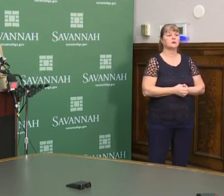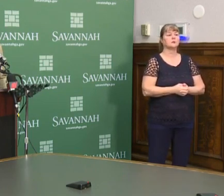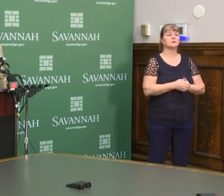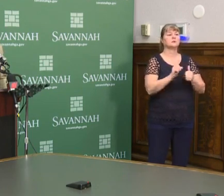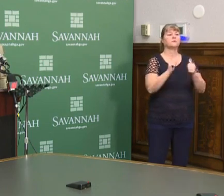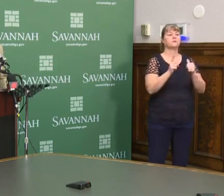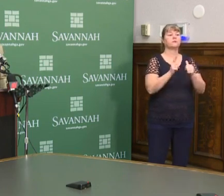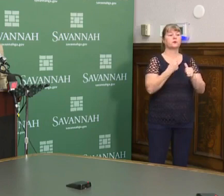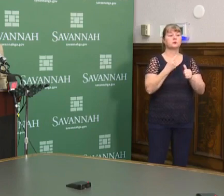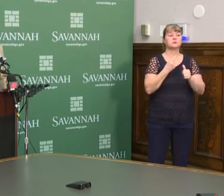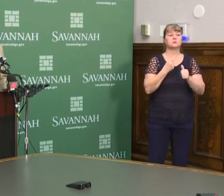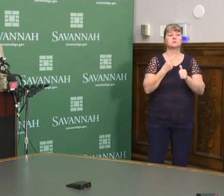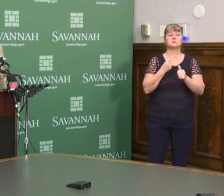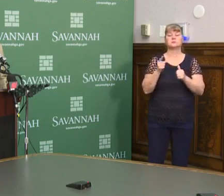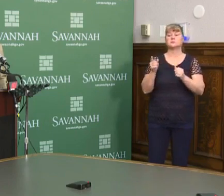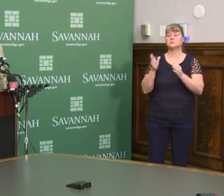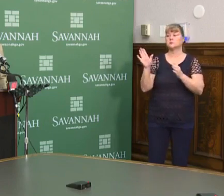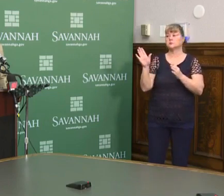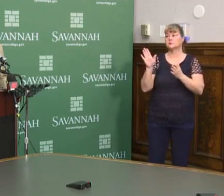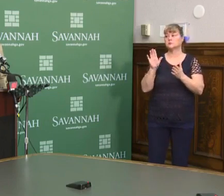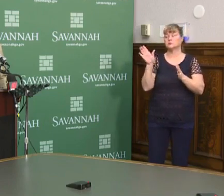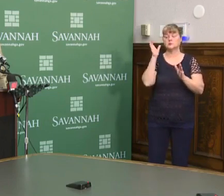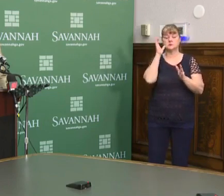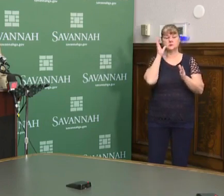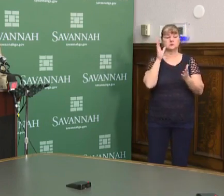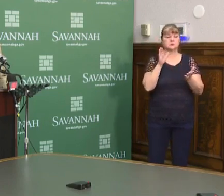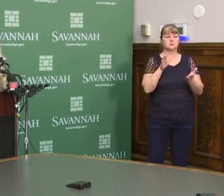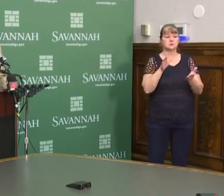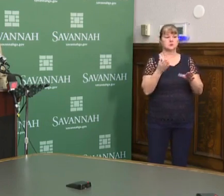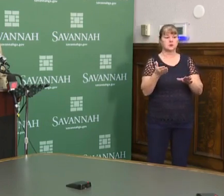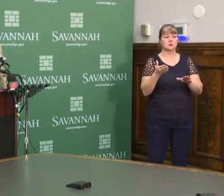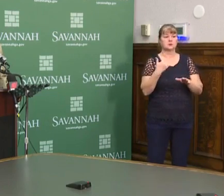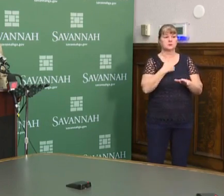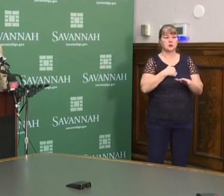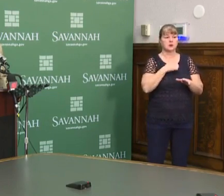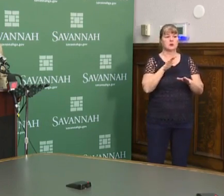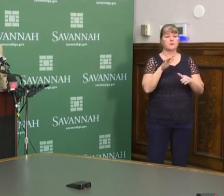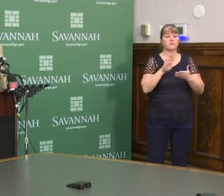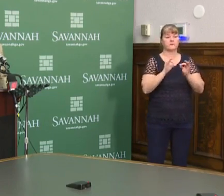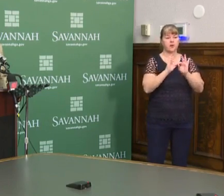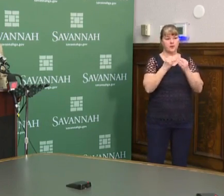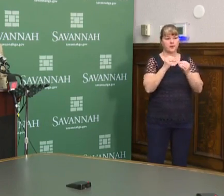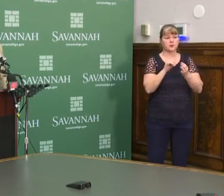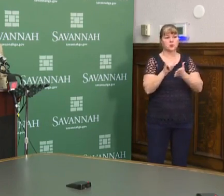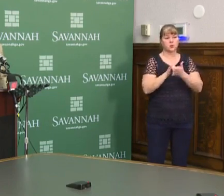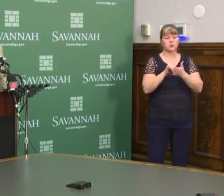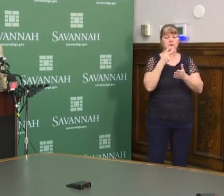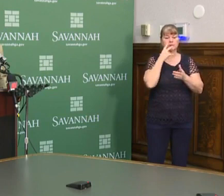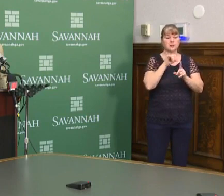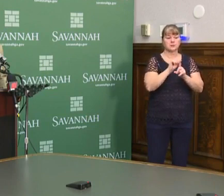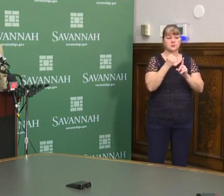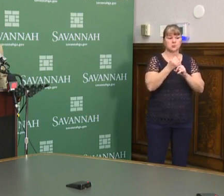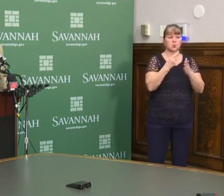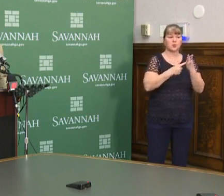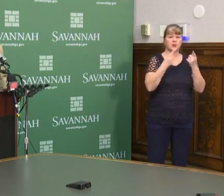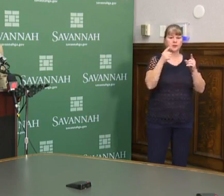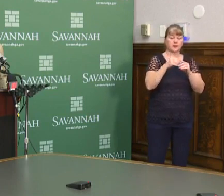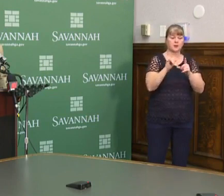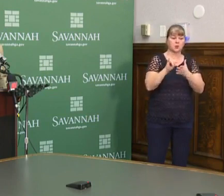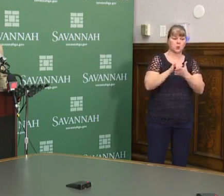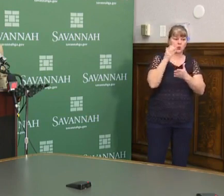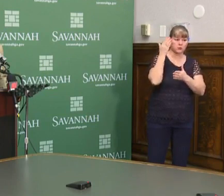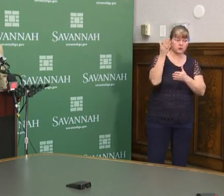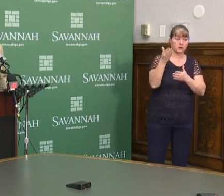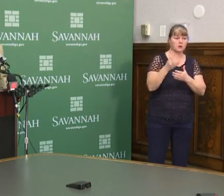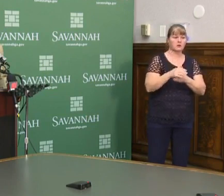First off, condolences on the loss of your president, I'm supposed to be related to your family or seeing the situation that's going on there and